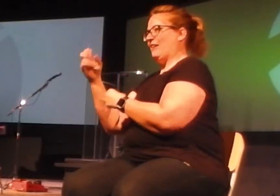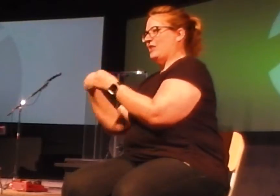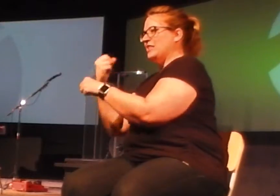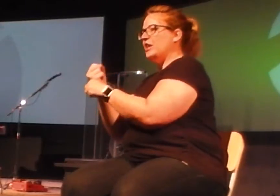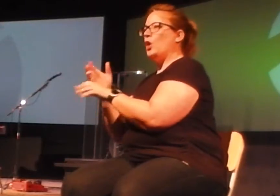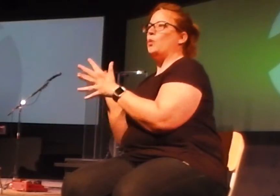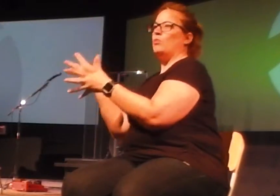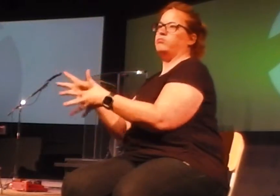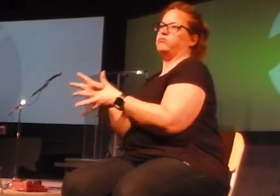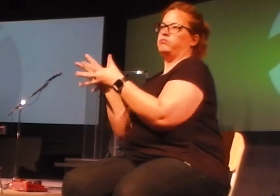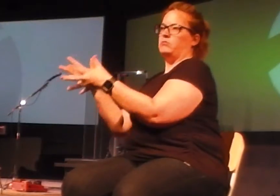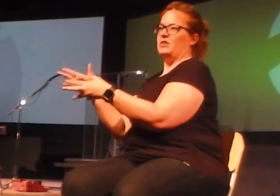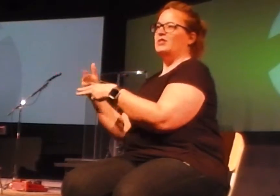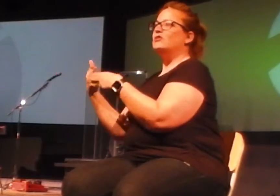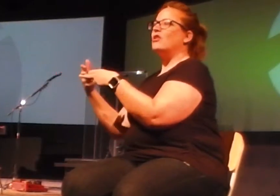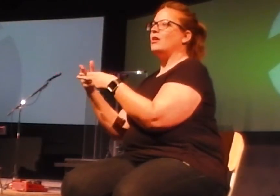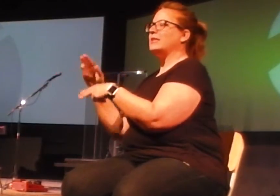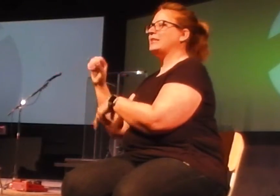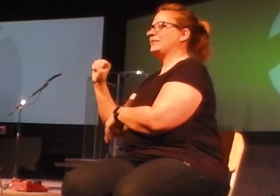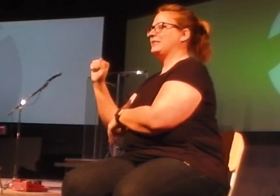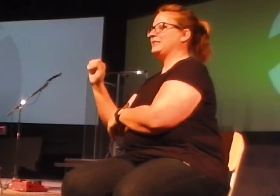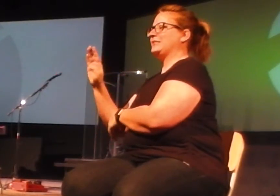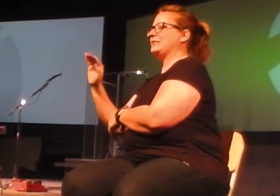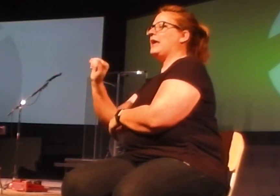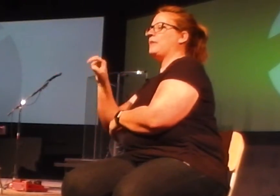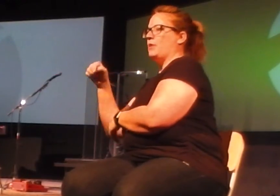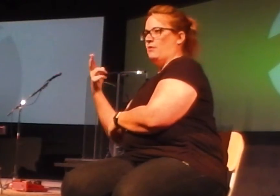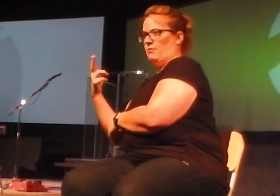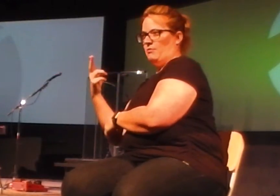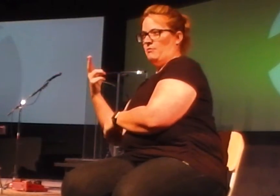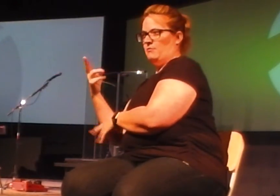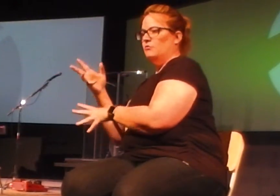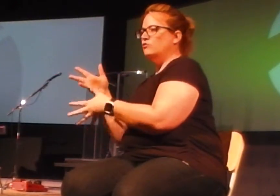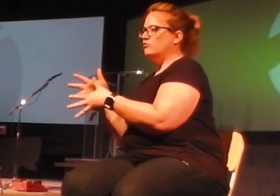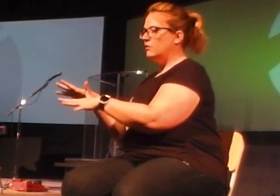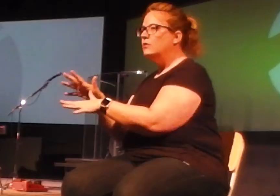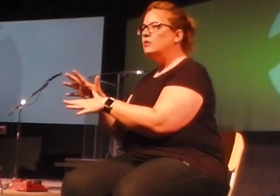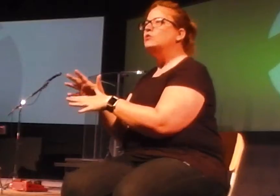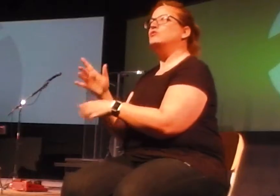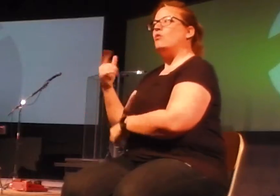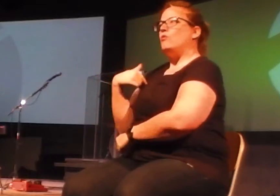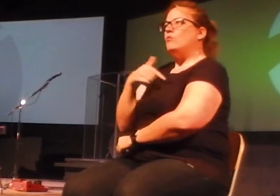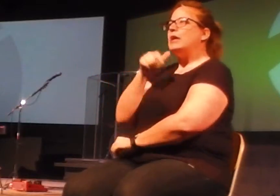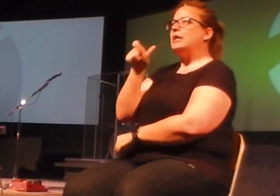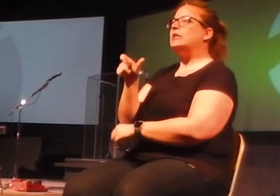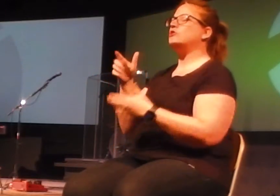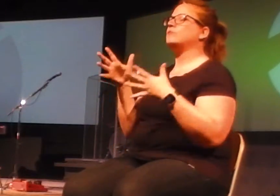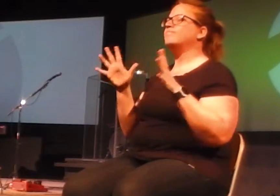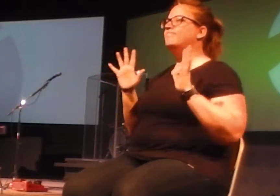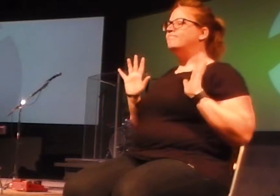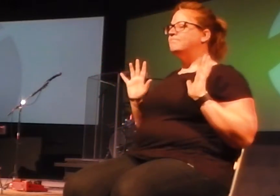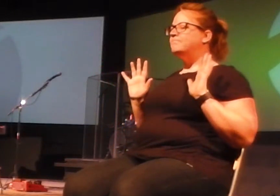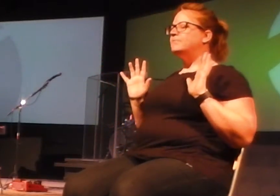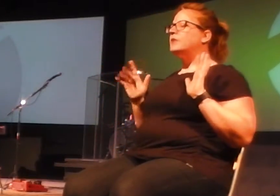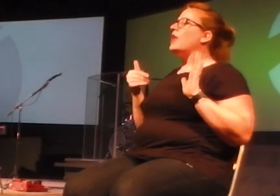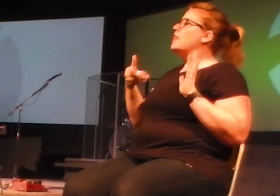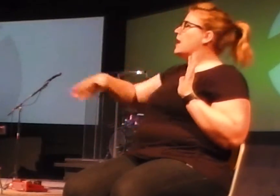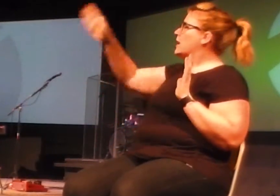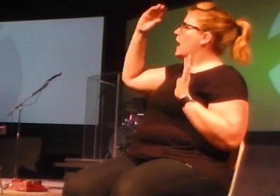year. And so for those of us who teach and preach and give, there are seasons where we need to step back and allow God to put back into us, so we have more